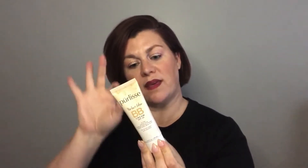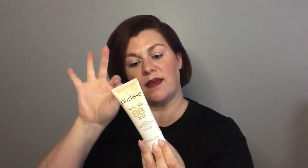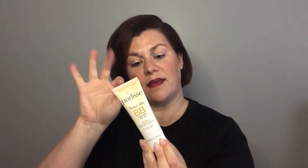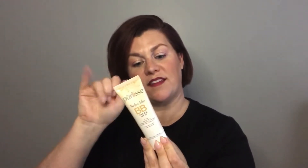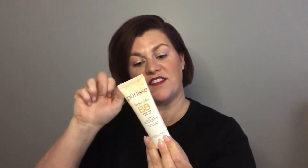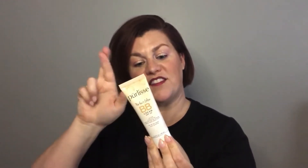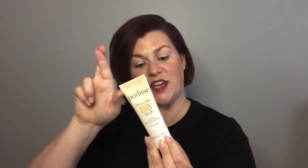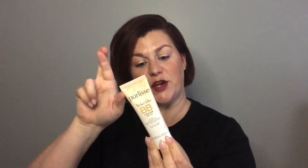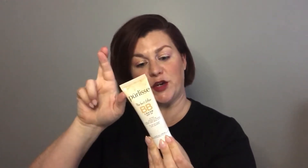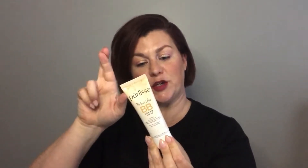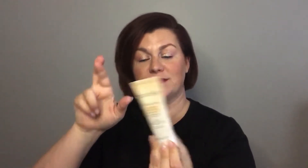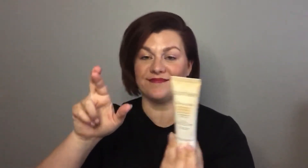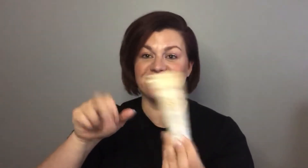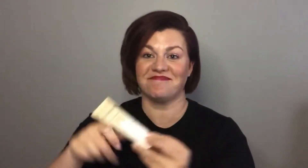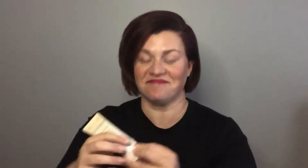and I am the color Fair